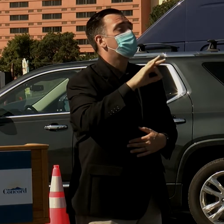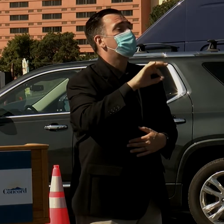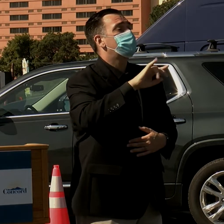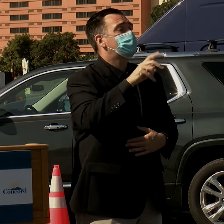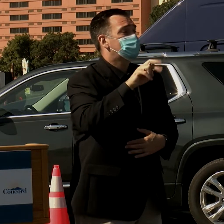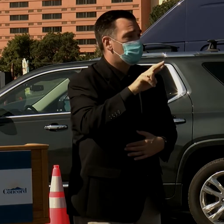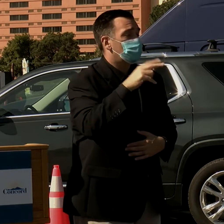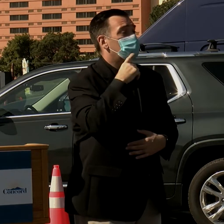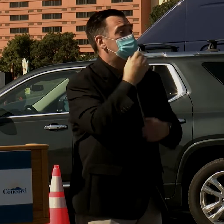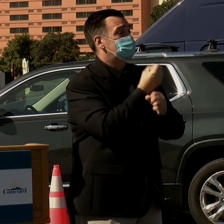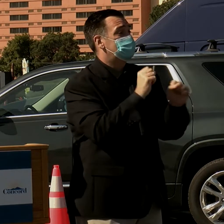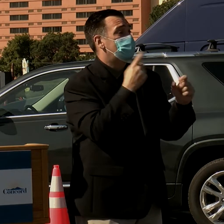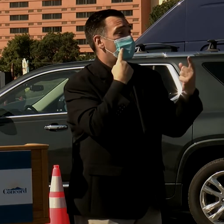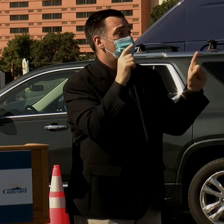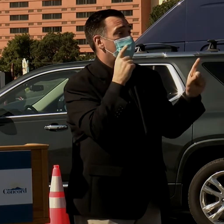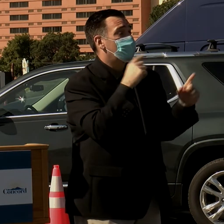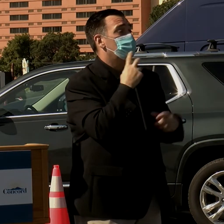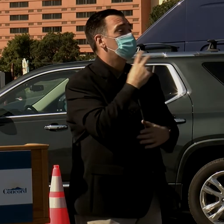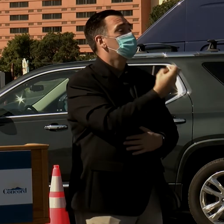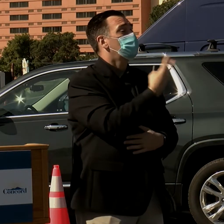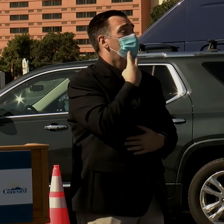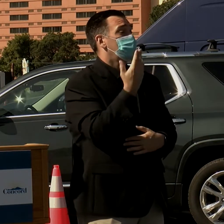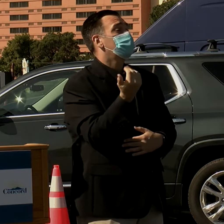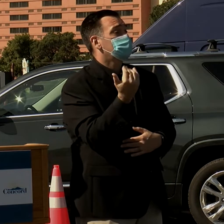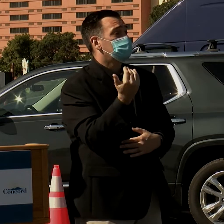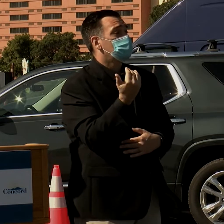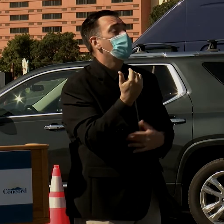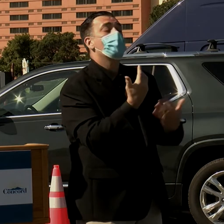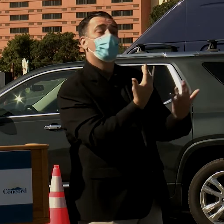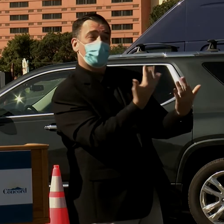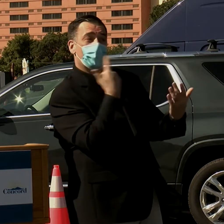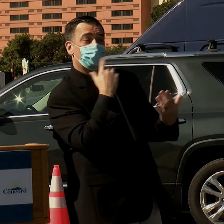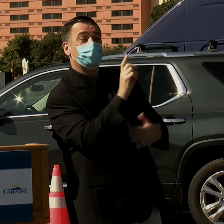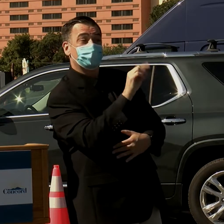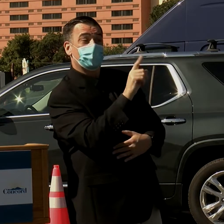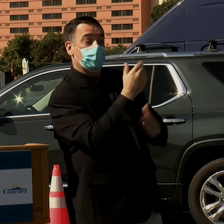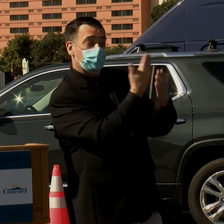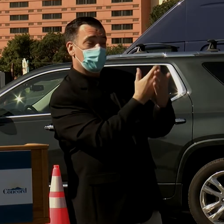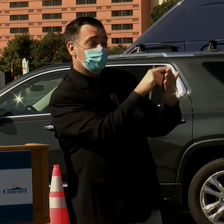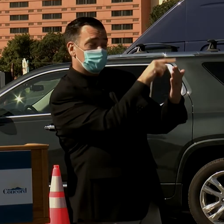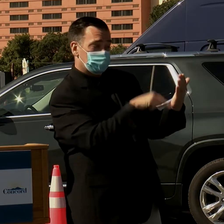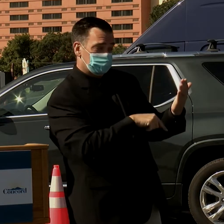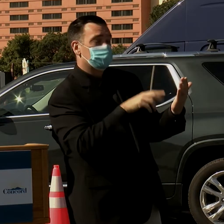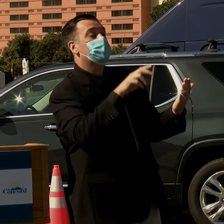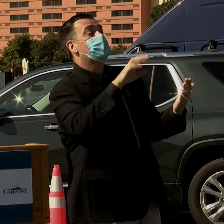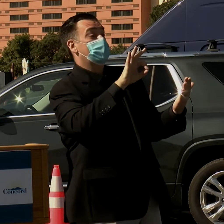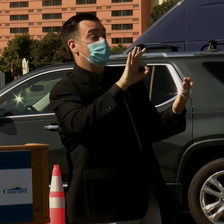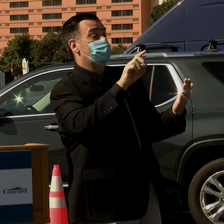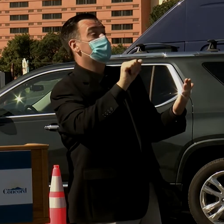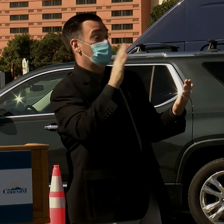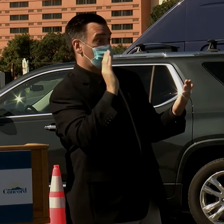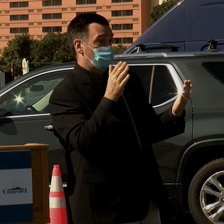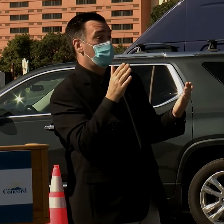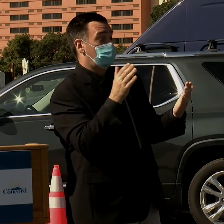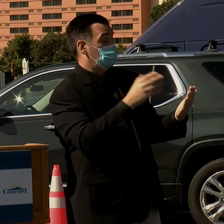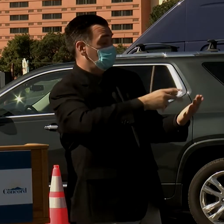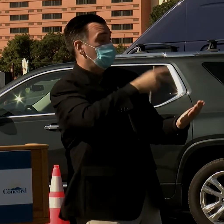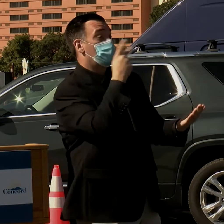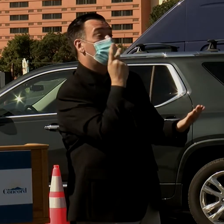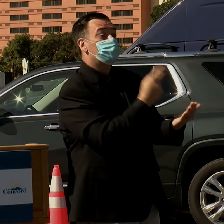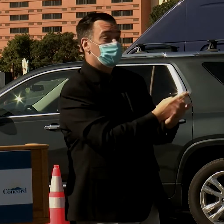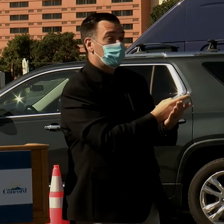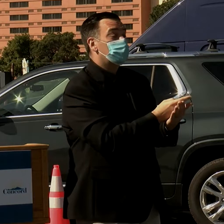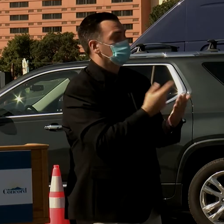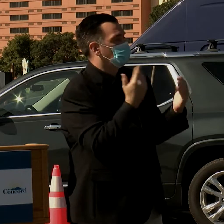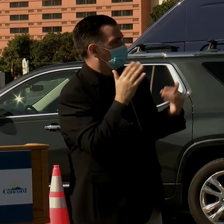for 12 to 15 year olds. We're waiting to look at the actual data and the FDA will do that. And once they approve the vaccine, expecting